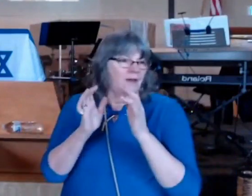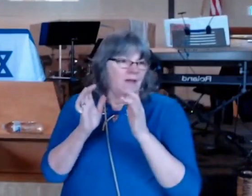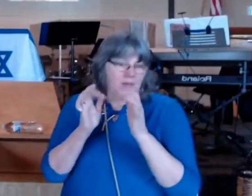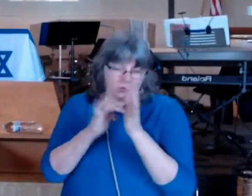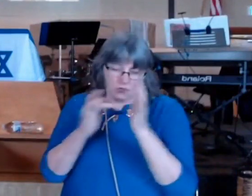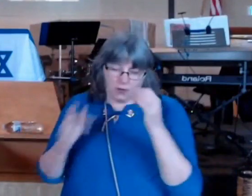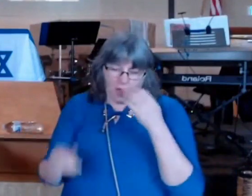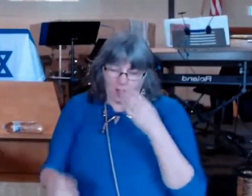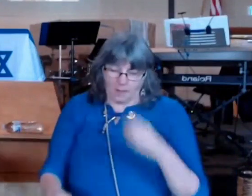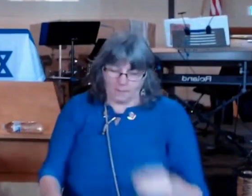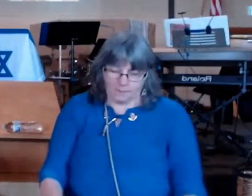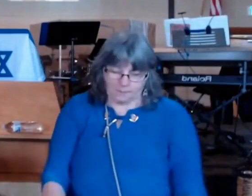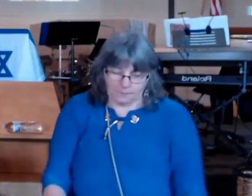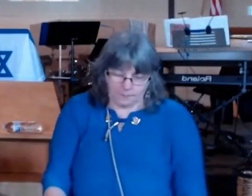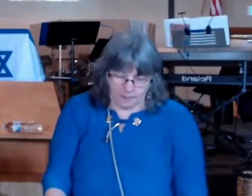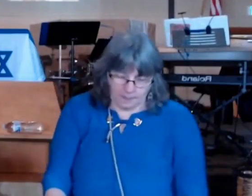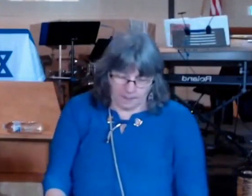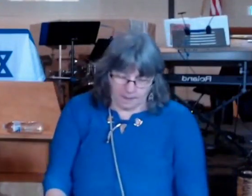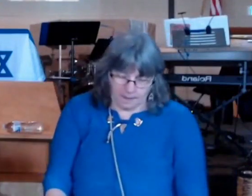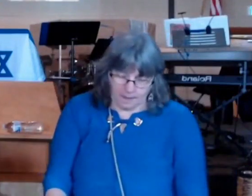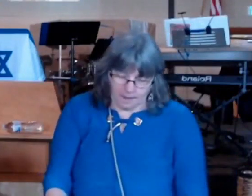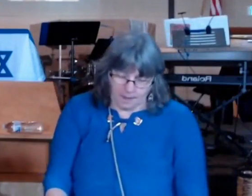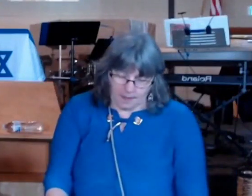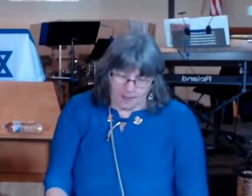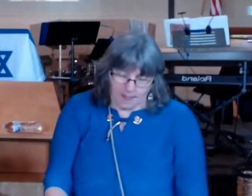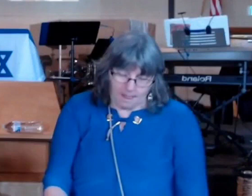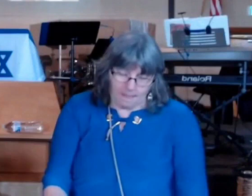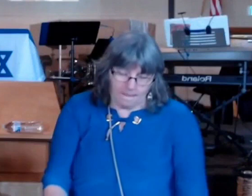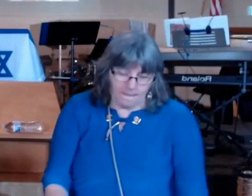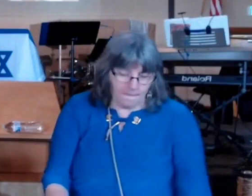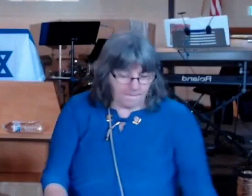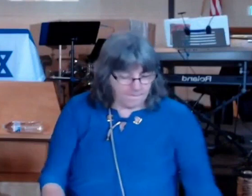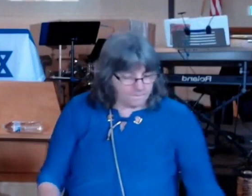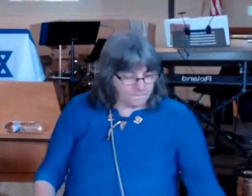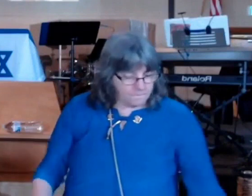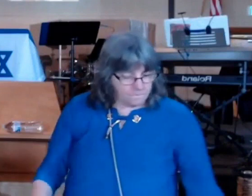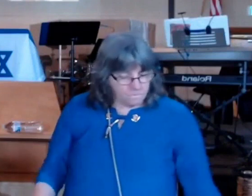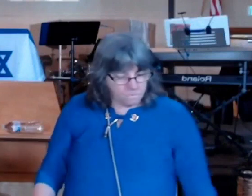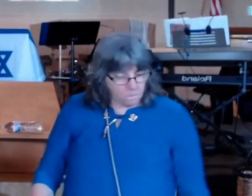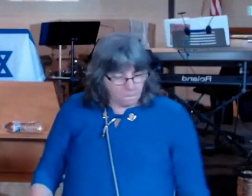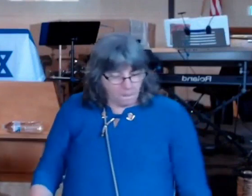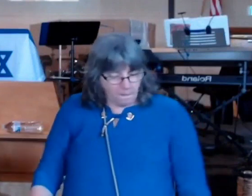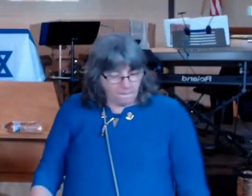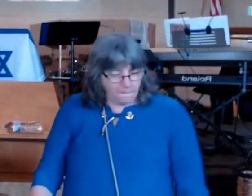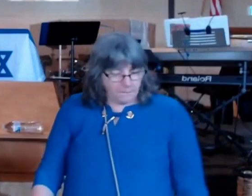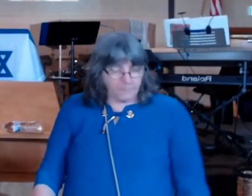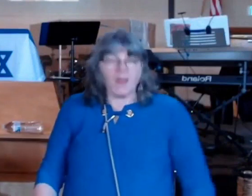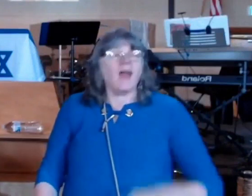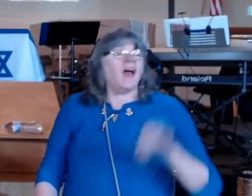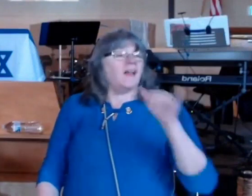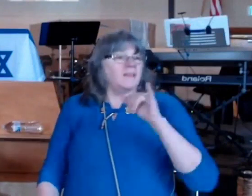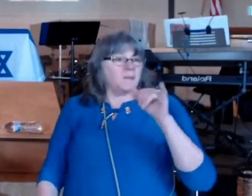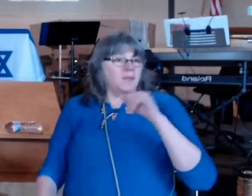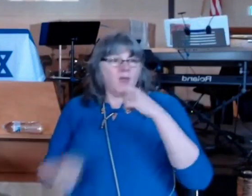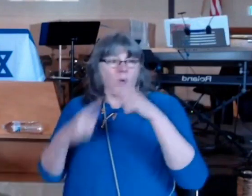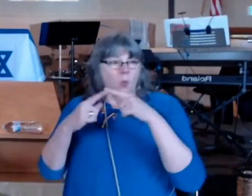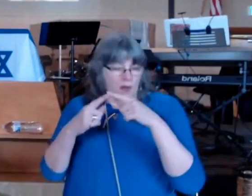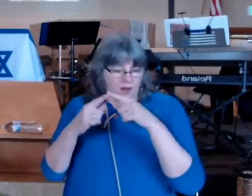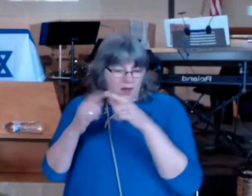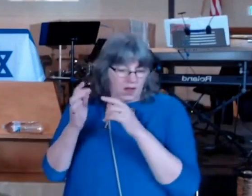similarly when Yeshua had healed the demoniacly oppressed man who was mute it must have caused Christ a stir